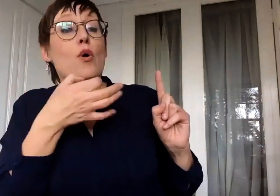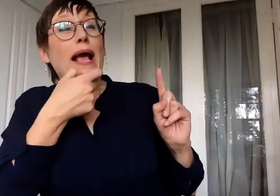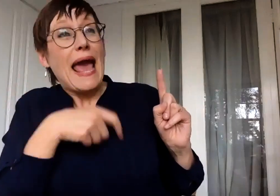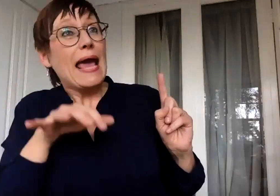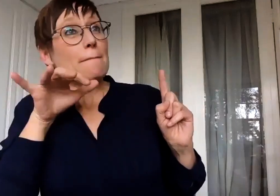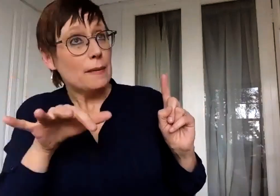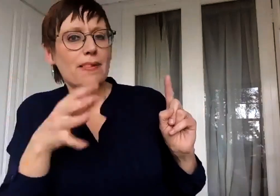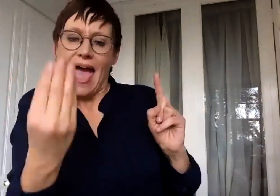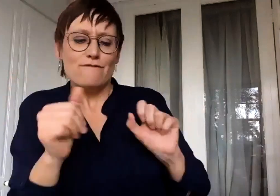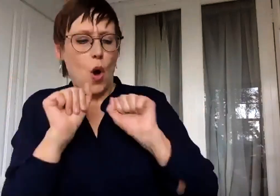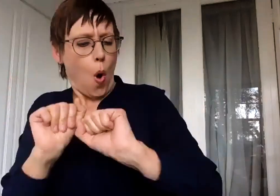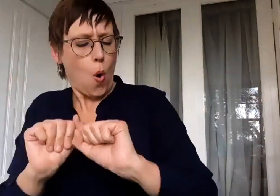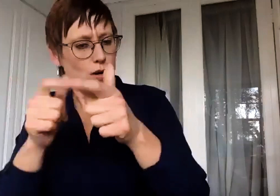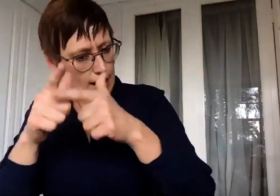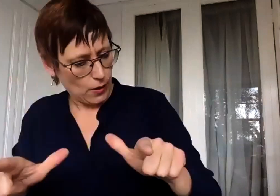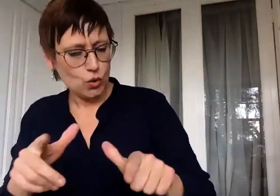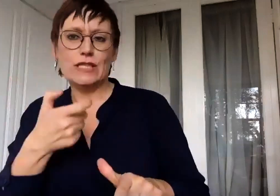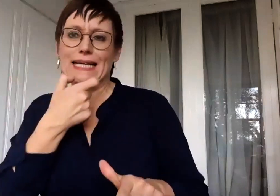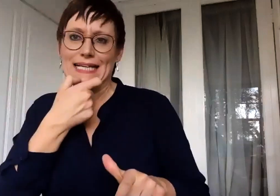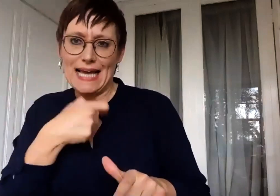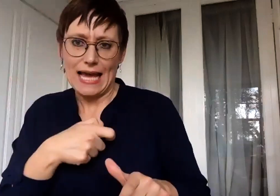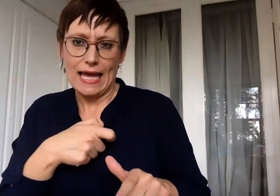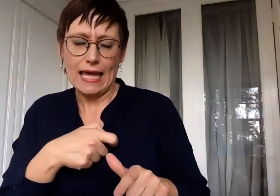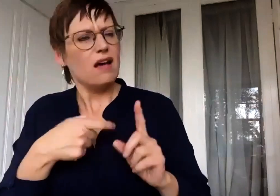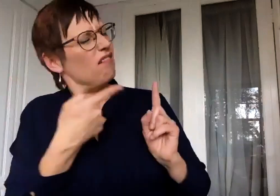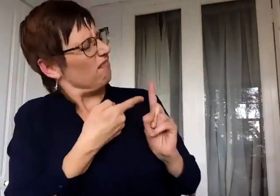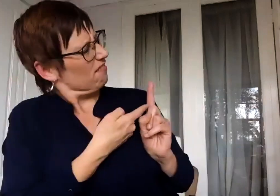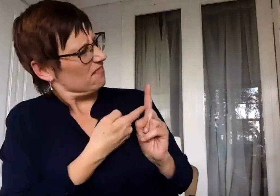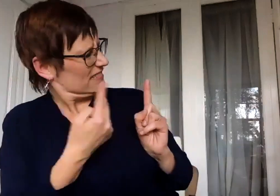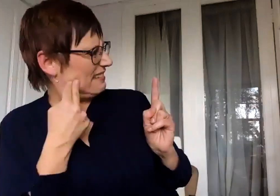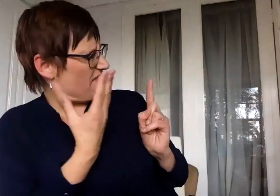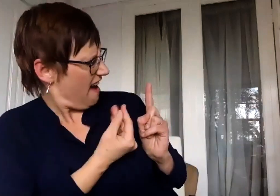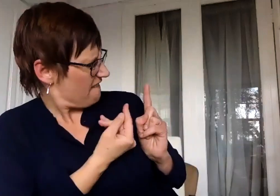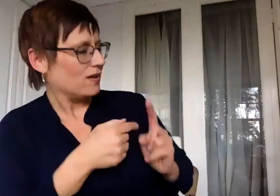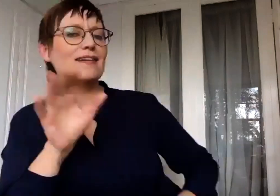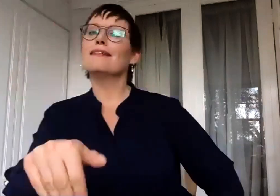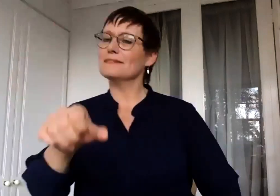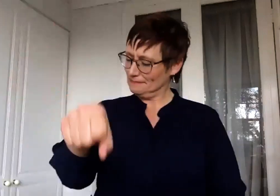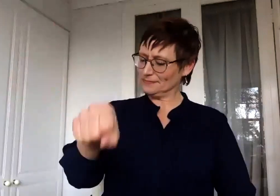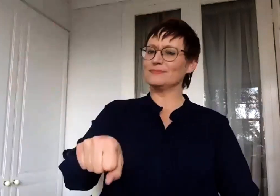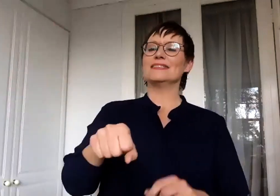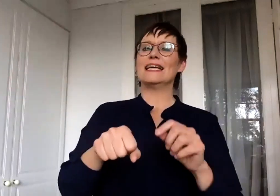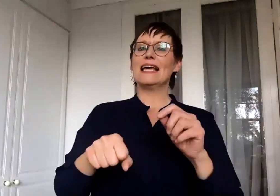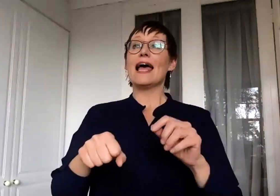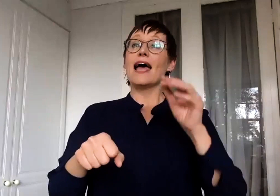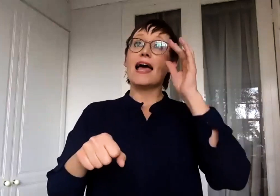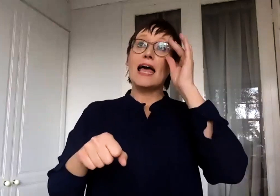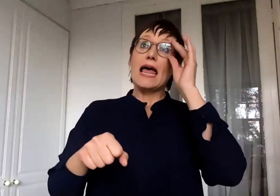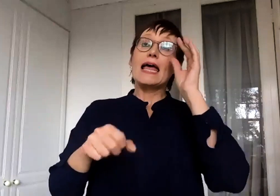and the rest of us are unable to know what the hell is going on. Absolutely. But what's more interesting is to see how